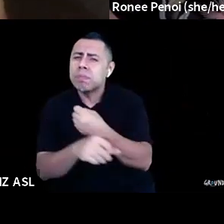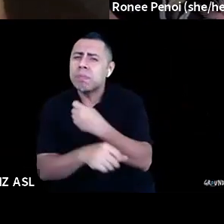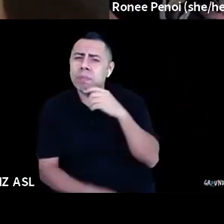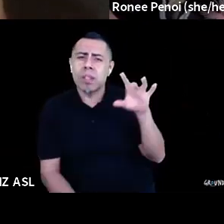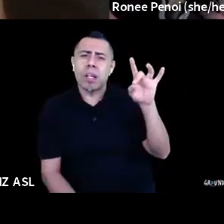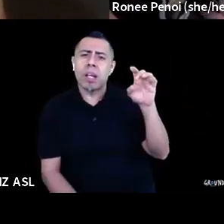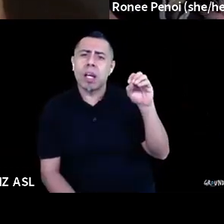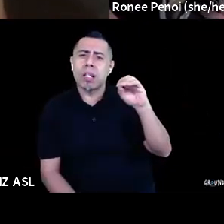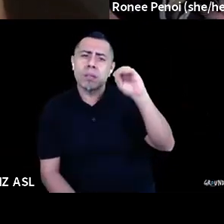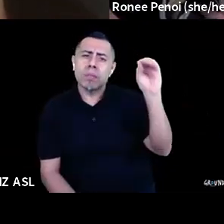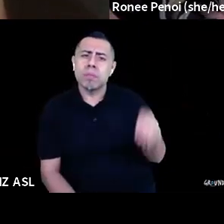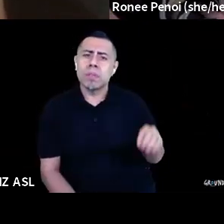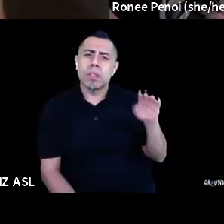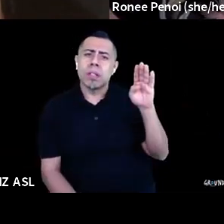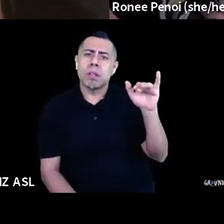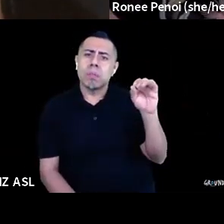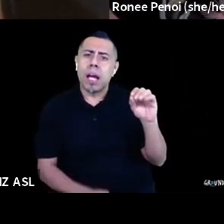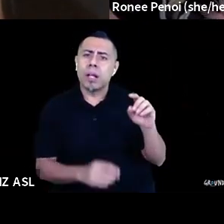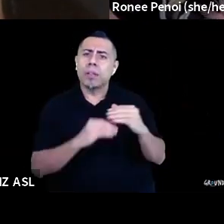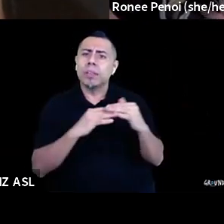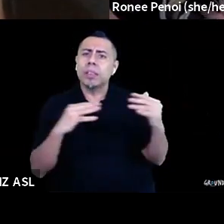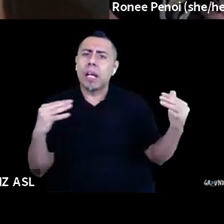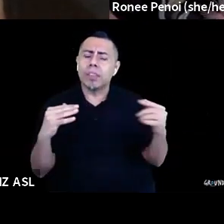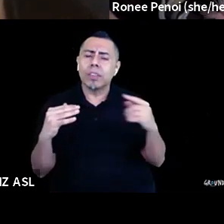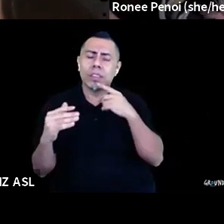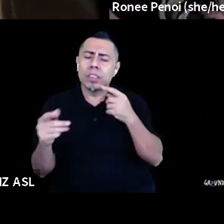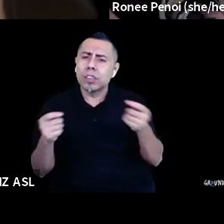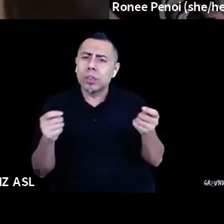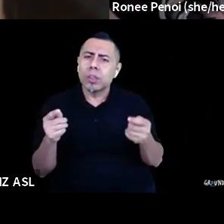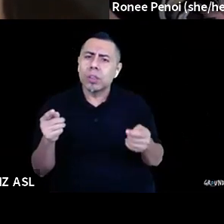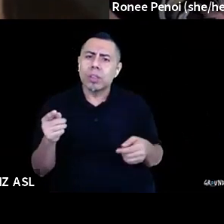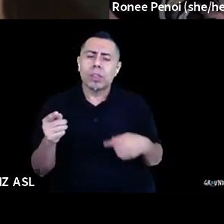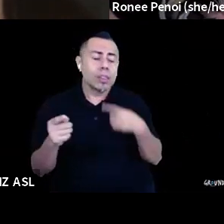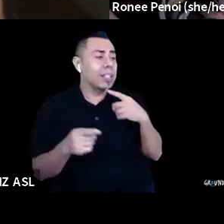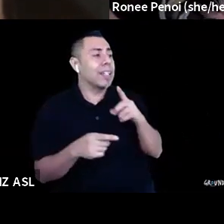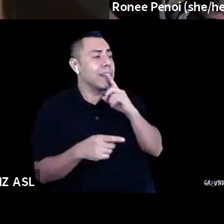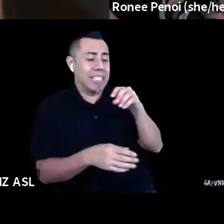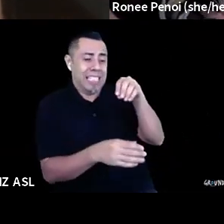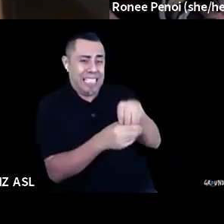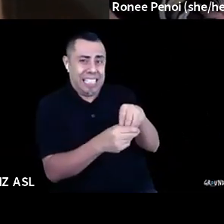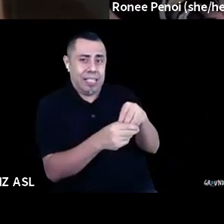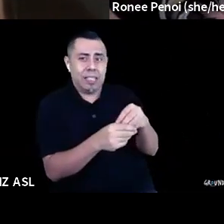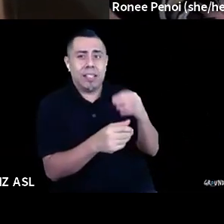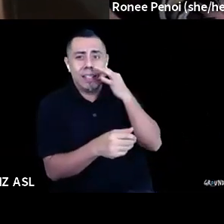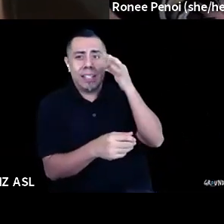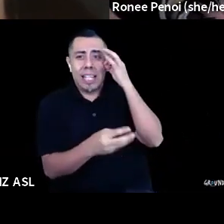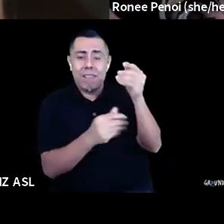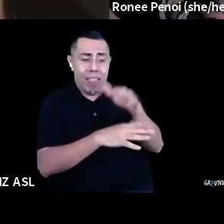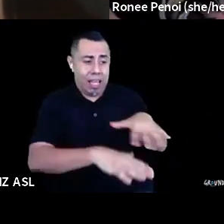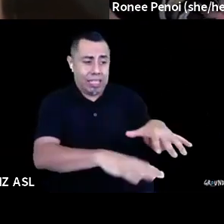in. Is like controlled by native, is within like native lands with the native people, but only about 20 to 25%